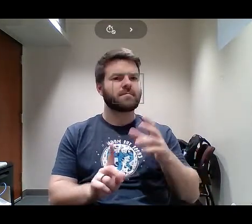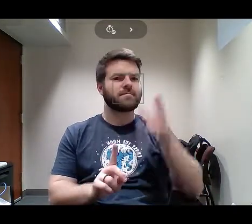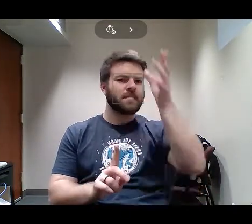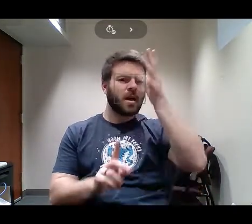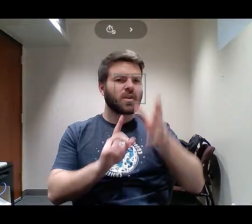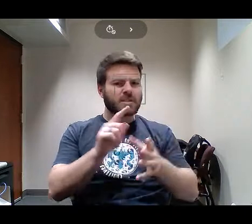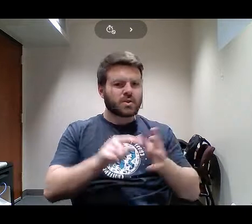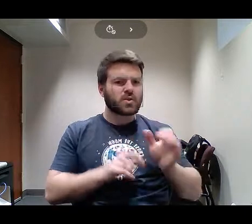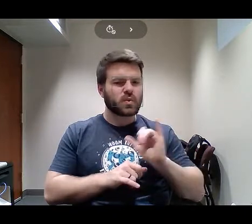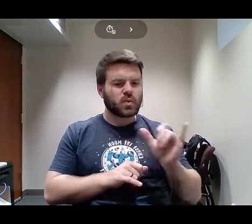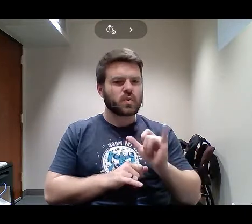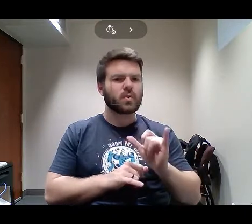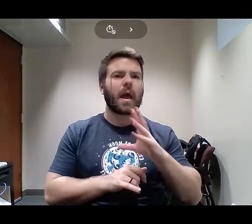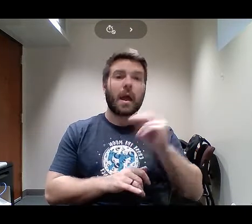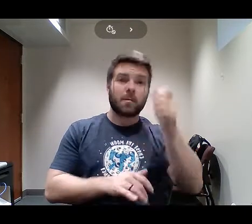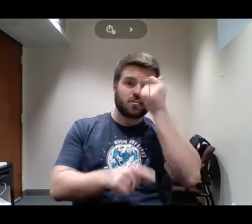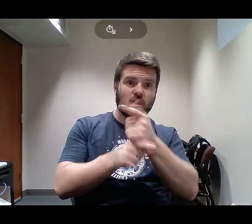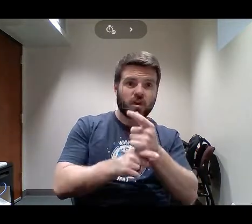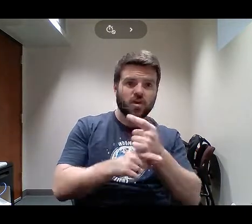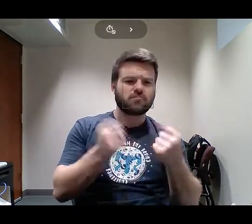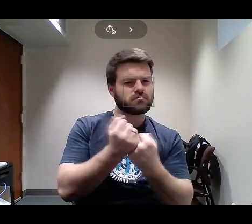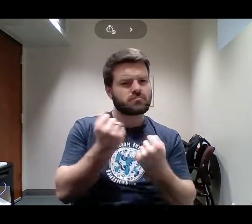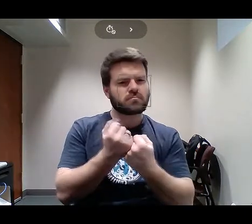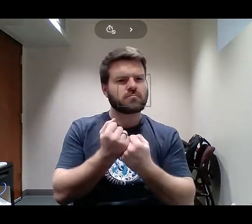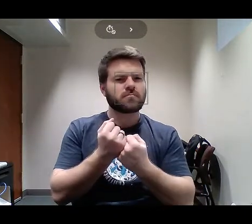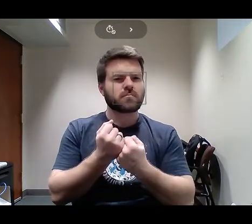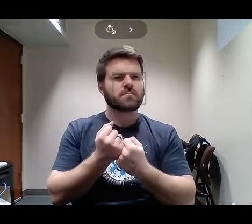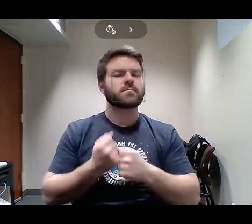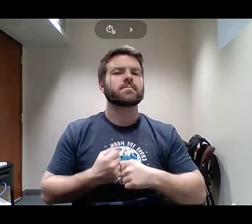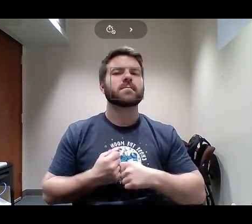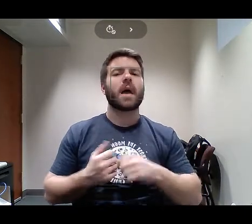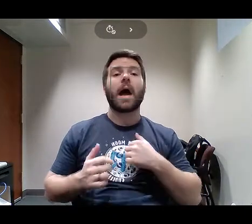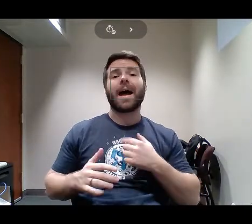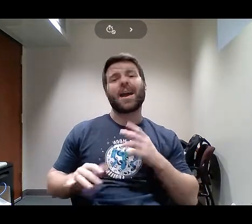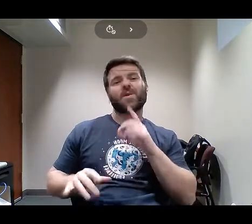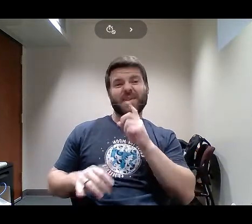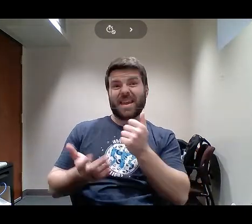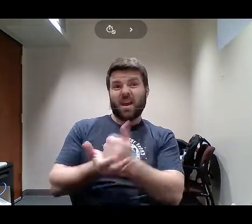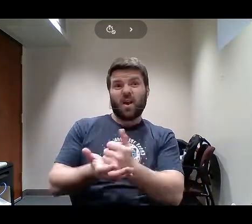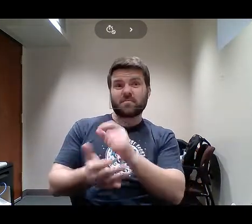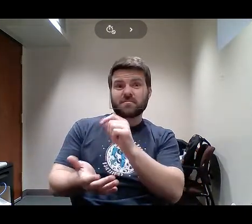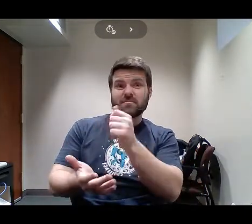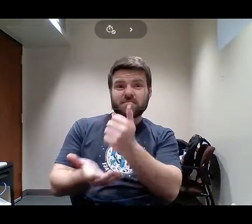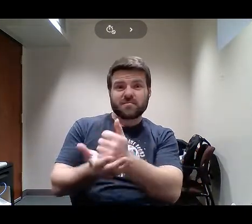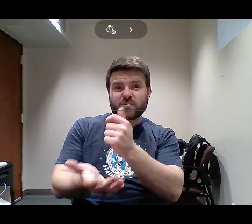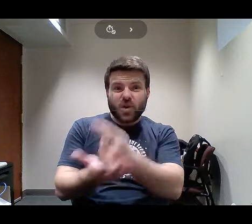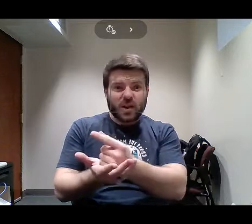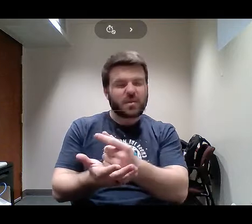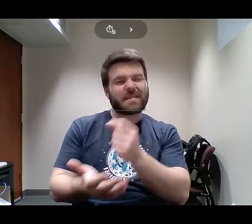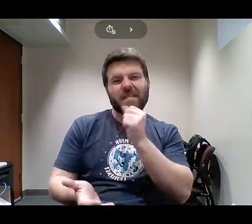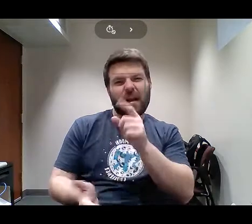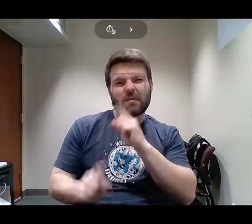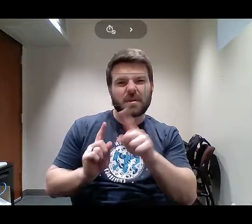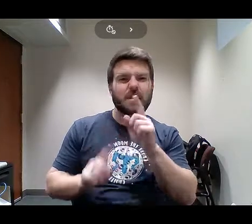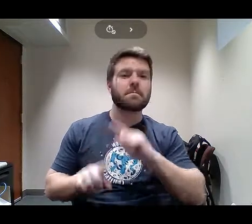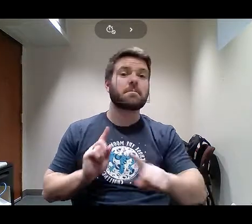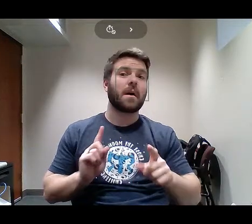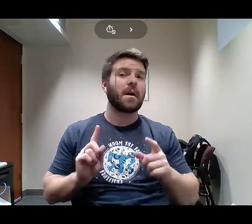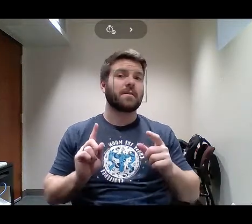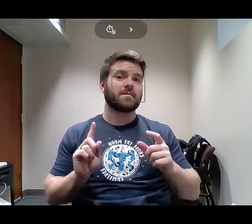her graduating from Stanford. But every time anybody's asked me in the past couple of weeks what I was doing, I'd say, I'm getting ready to go to Stanford.